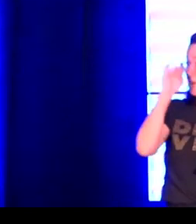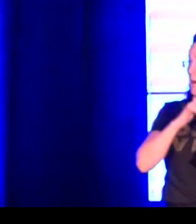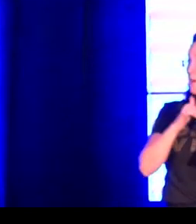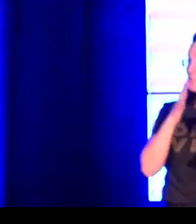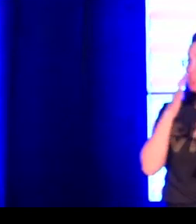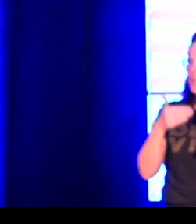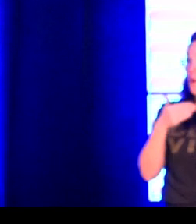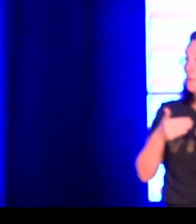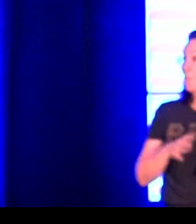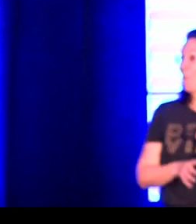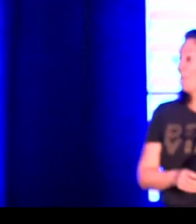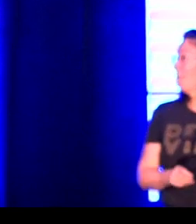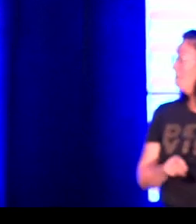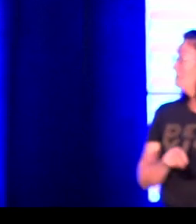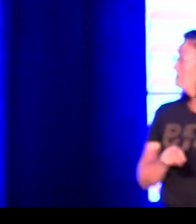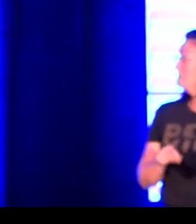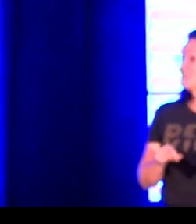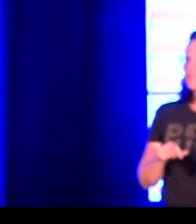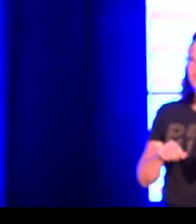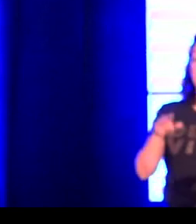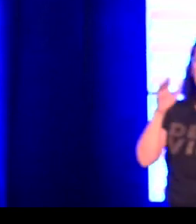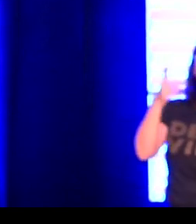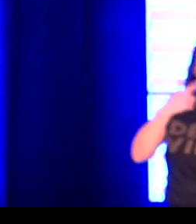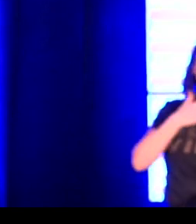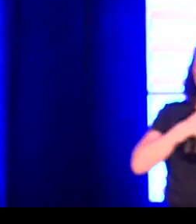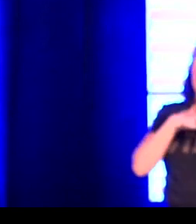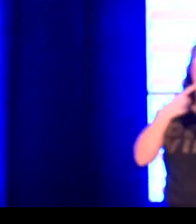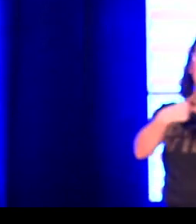Any questions? I don't know how the Q&A is supposed to go.